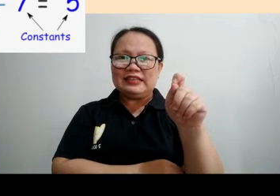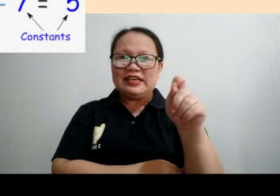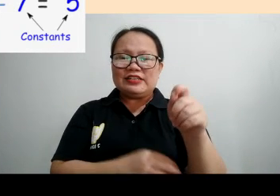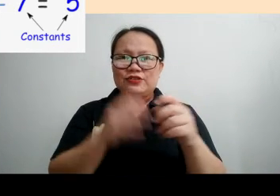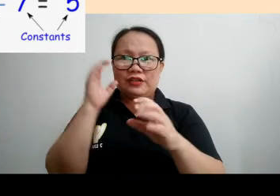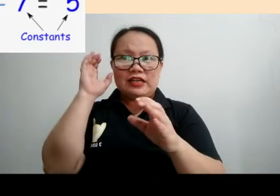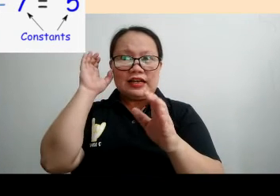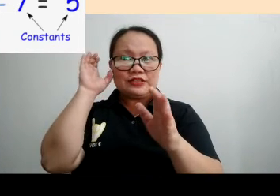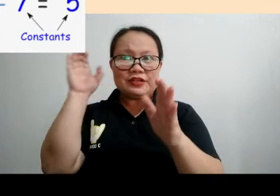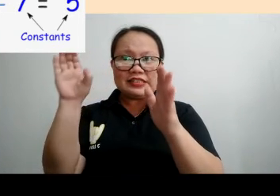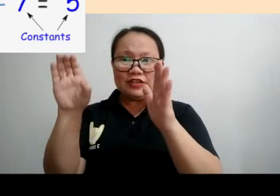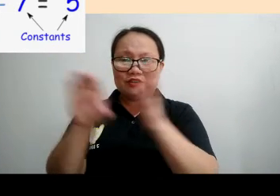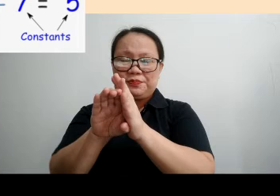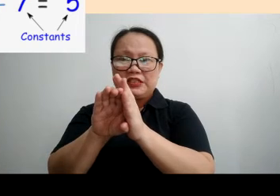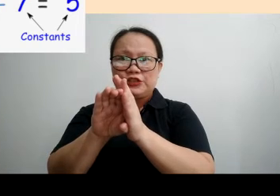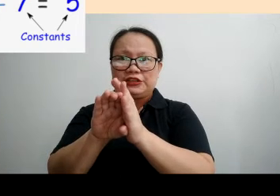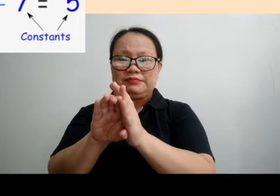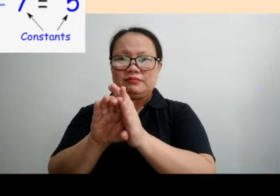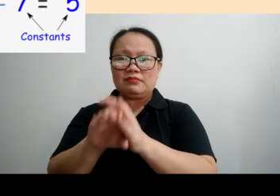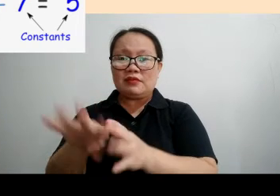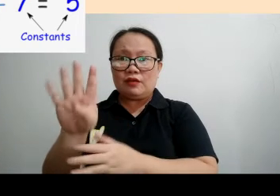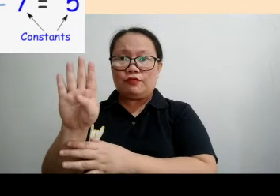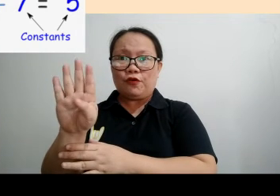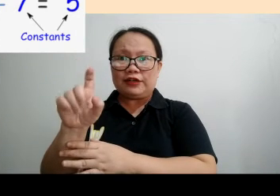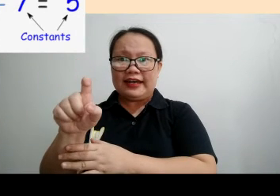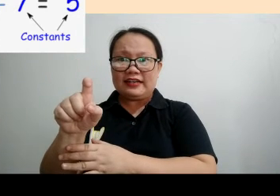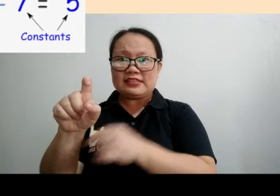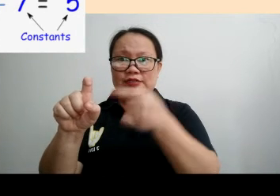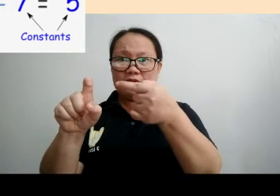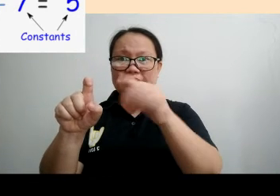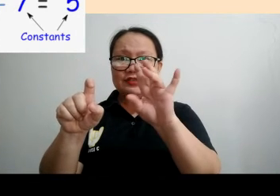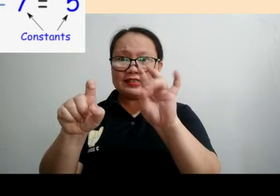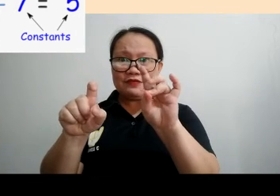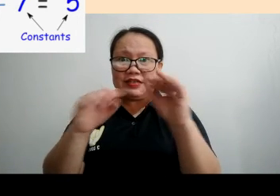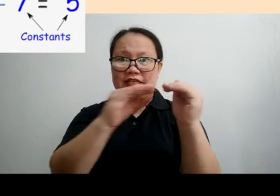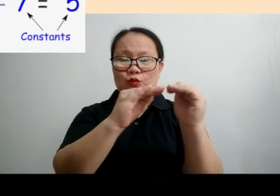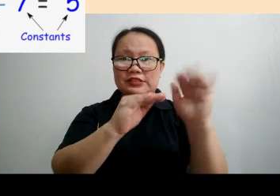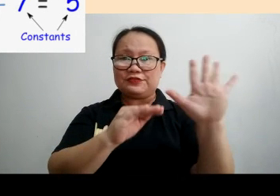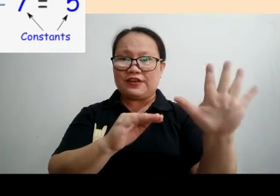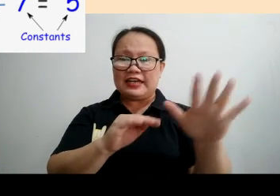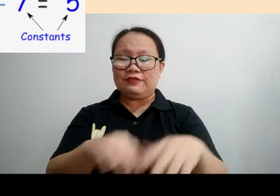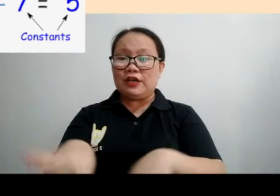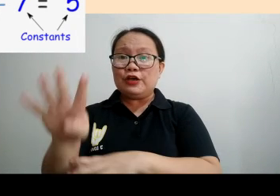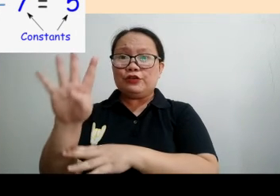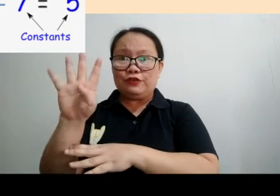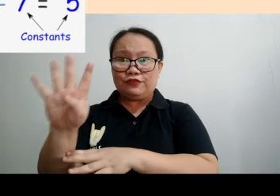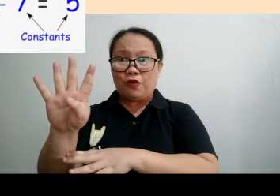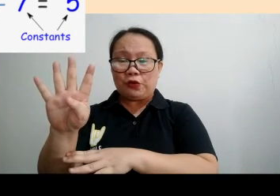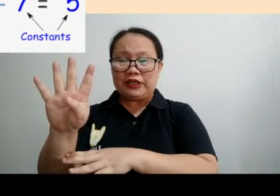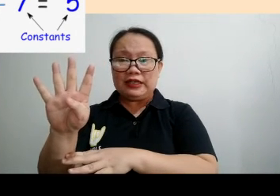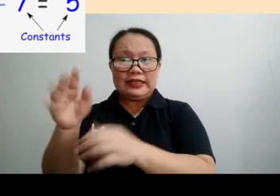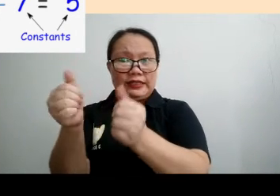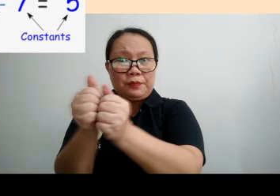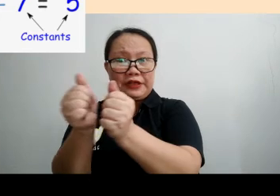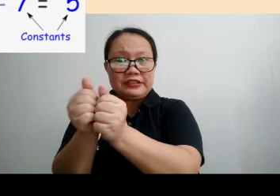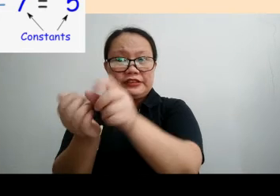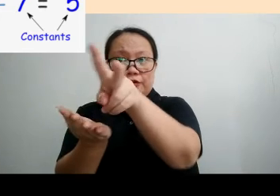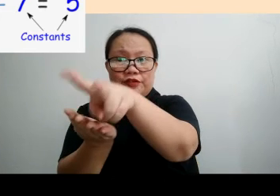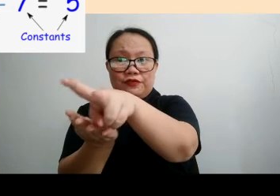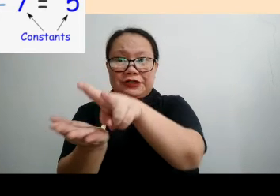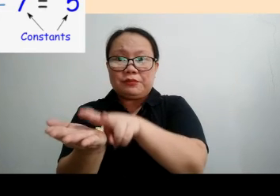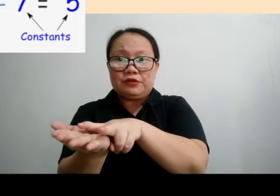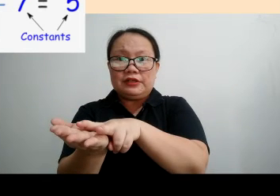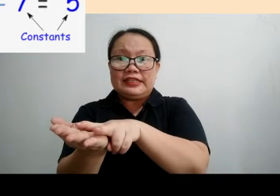So as you can see on the picture, 4x minus 7 equals 5. The 4, the